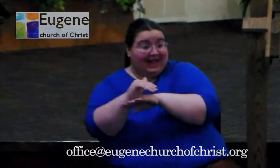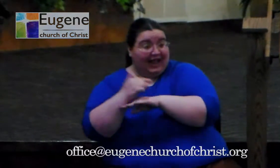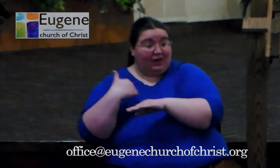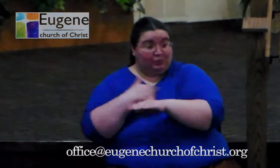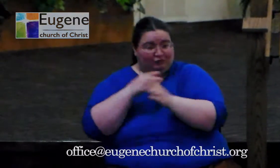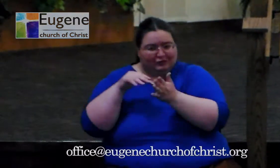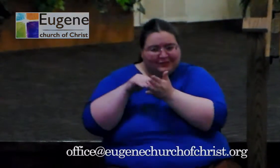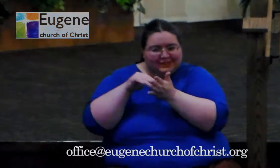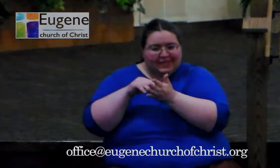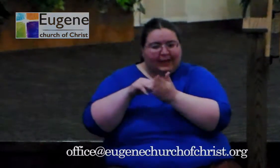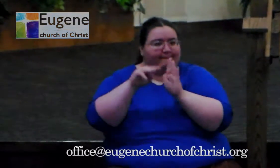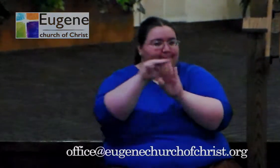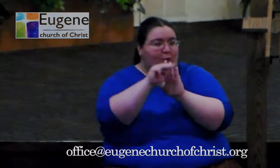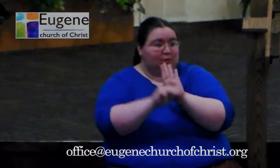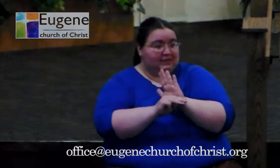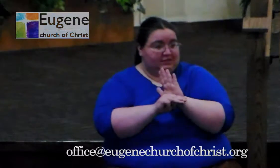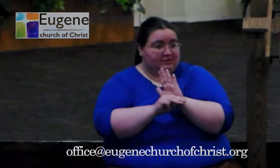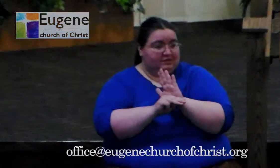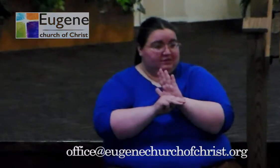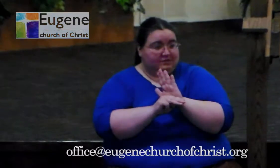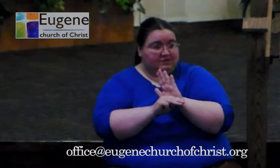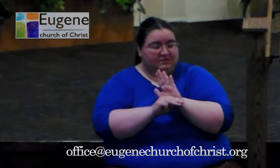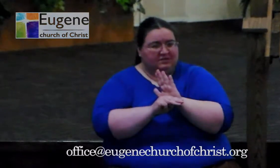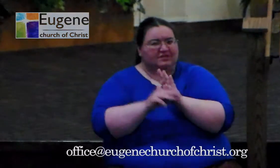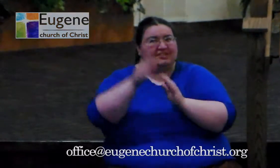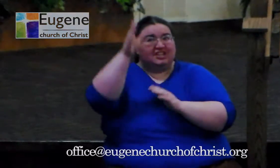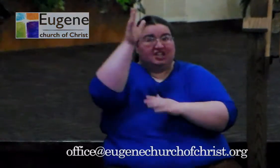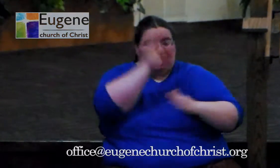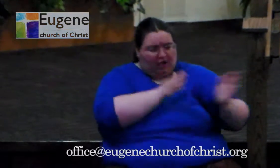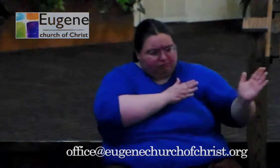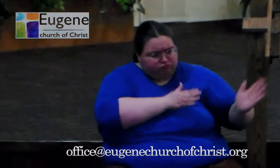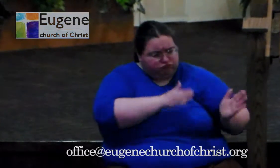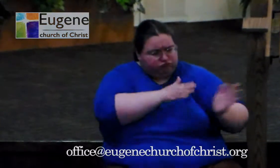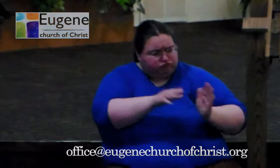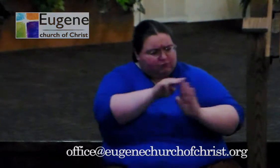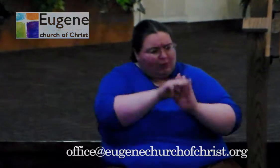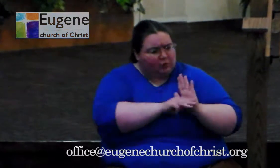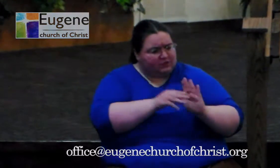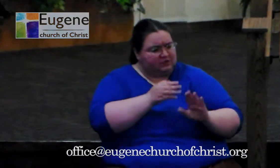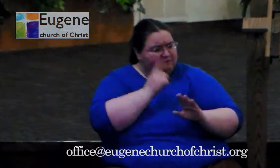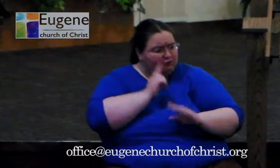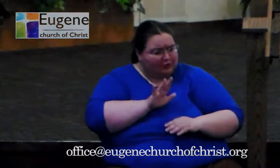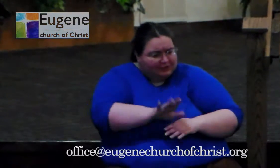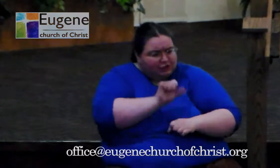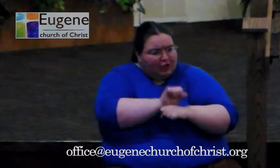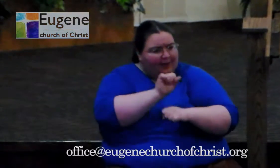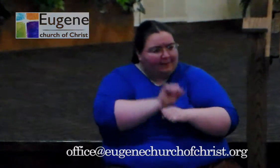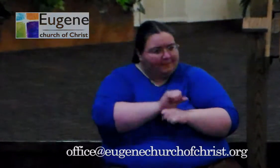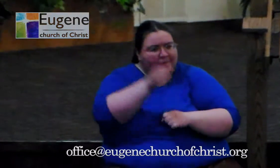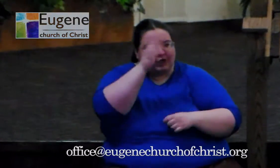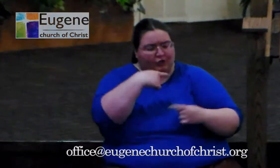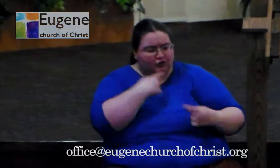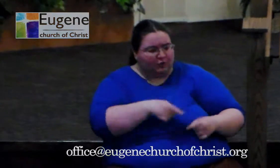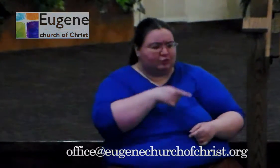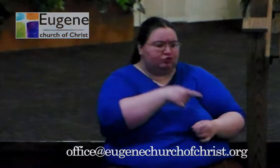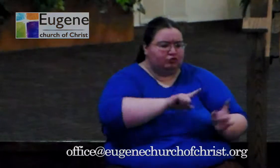prepare Moses for the job he was going to do, and God told him, you're going to go to Pharaoh, and these are the things you're going to tell him, and this is the authority you're coming in,